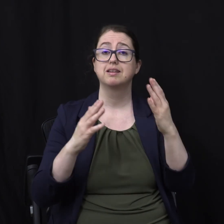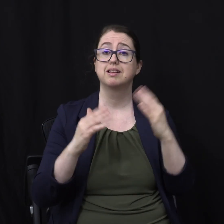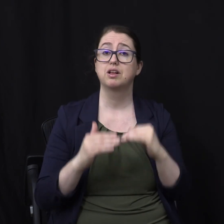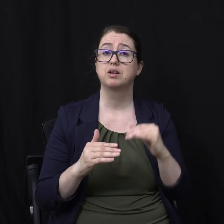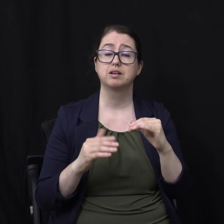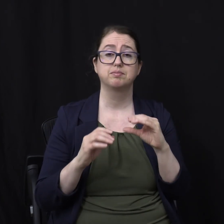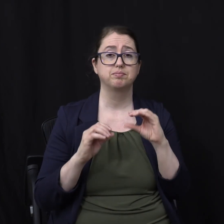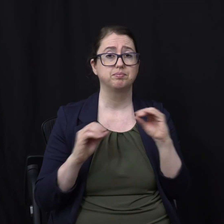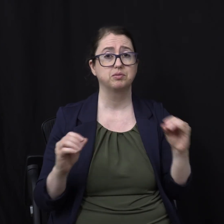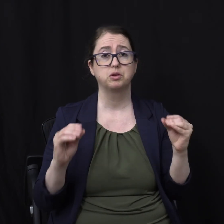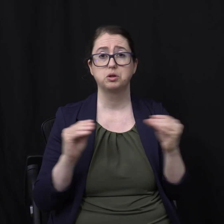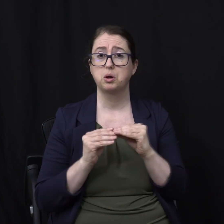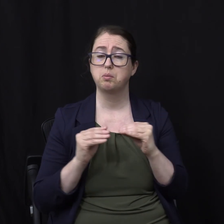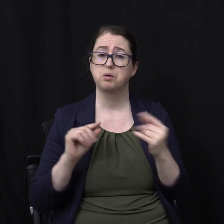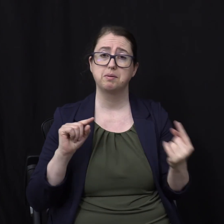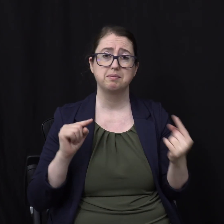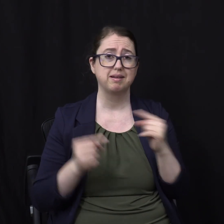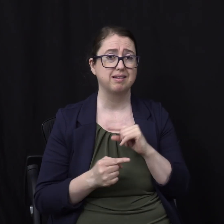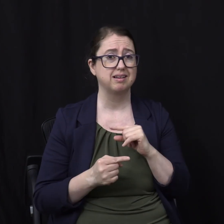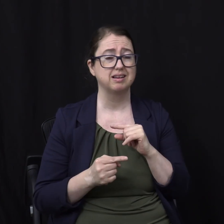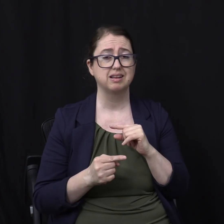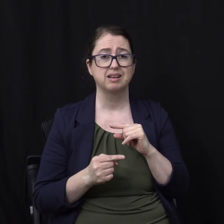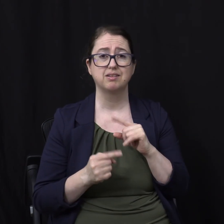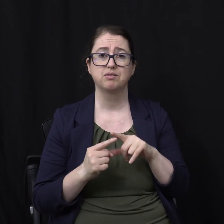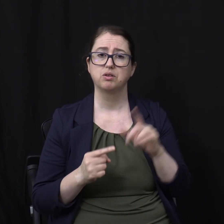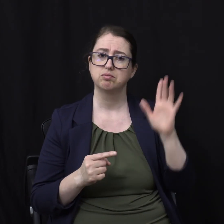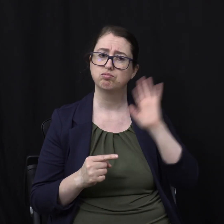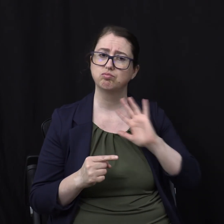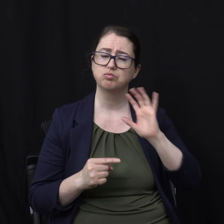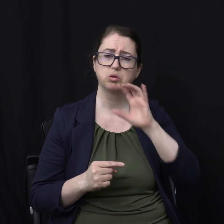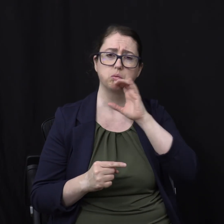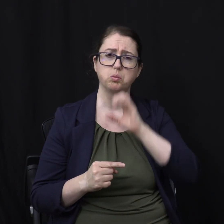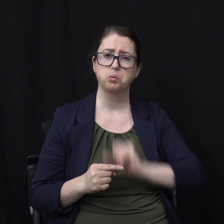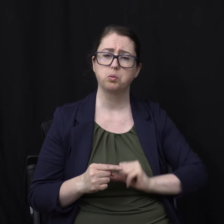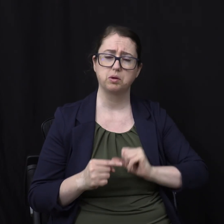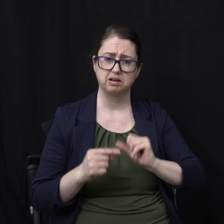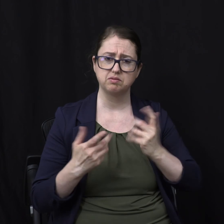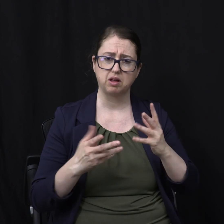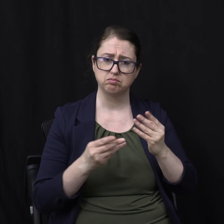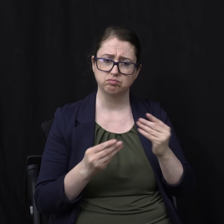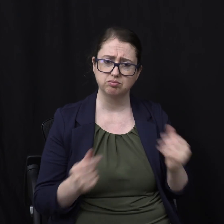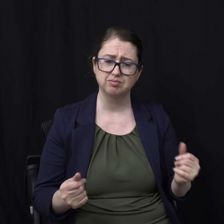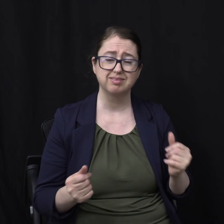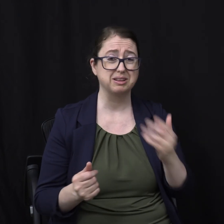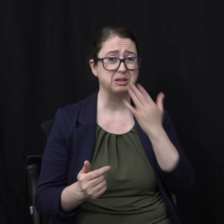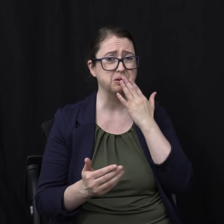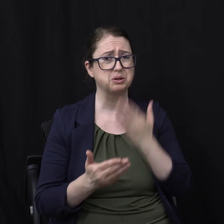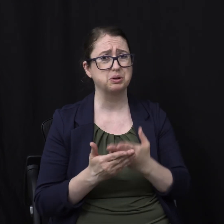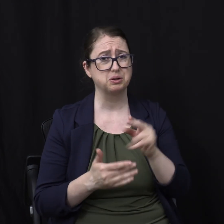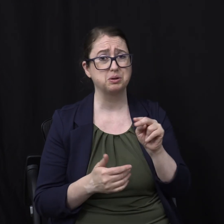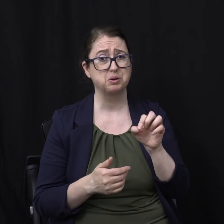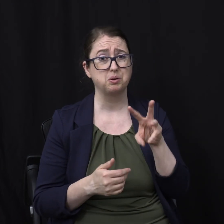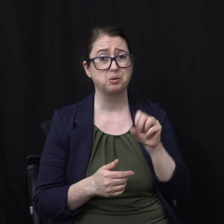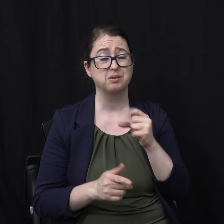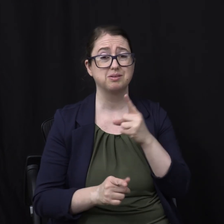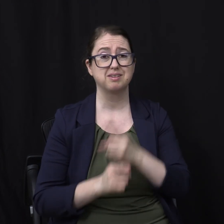There shall be no more pain For the former things Have passed away That's really good news Isn't it There's no